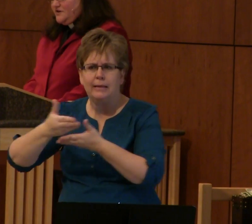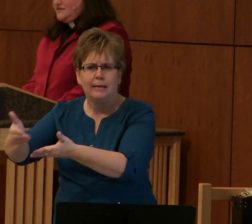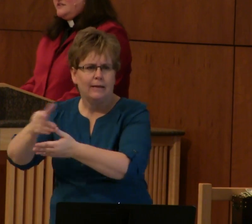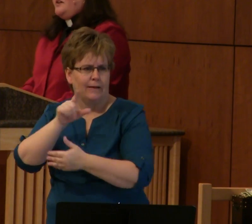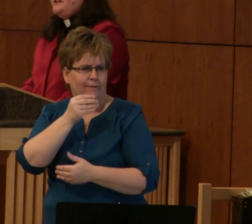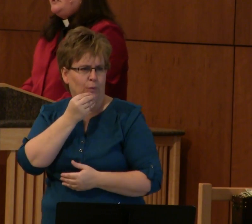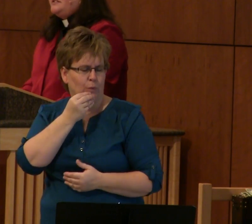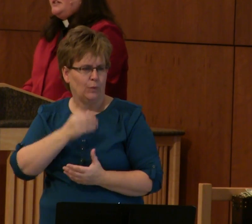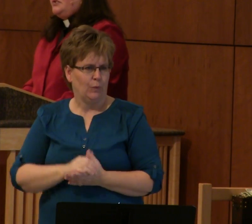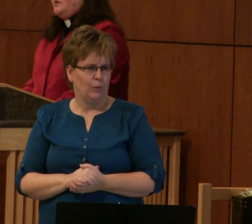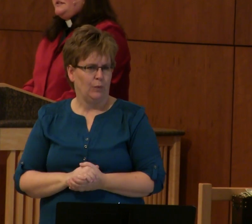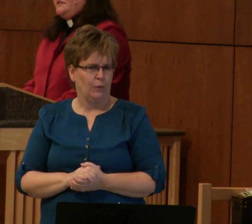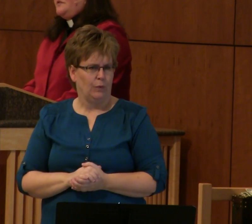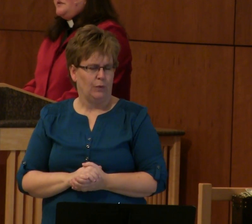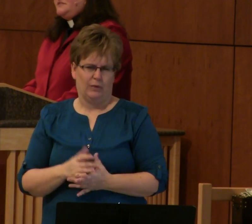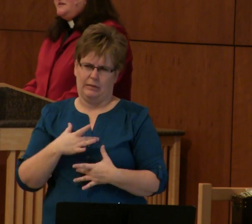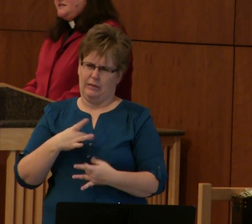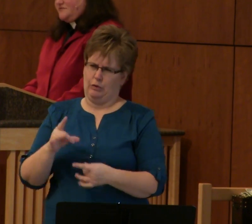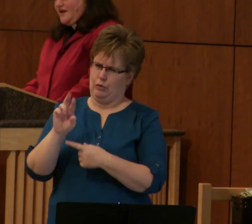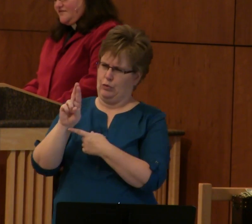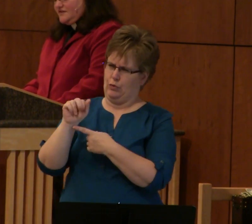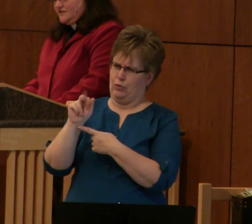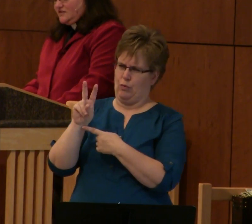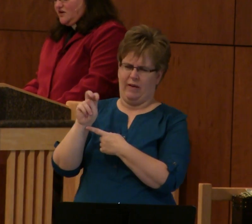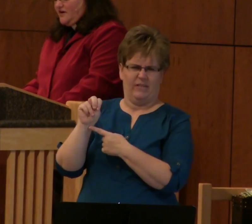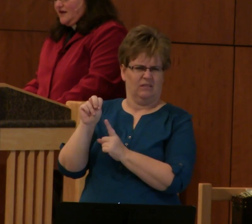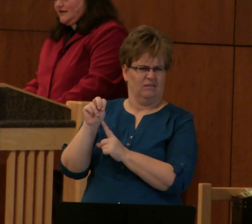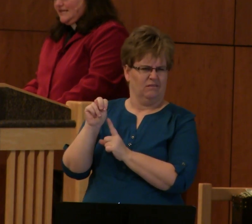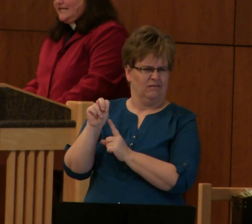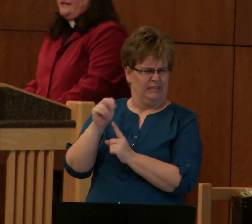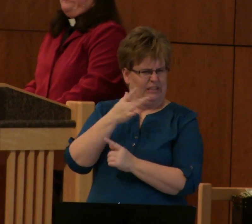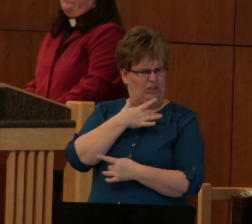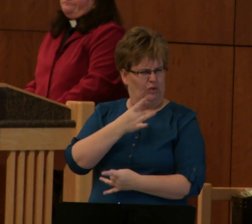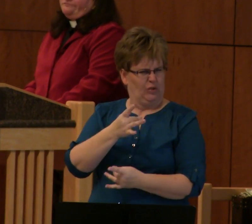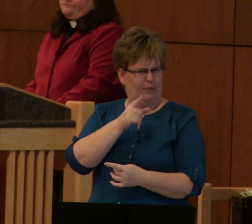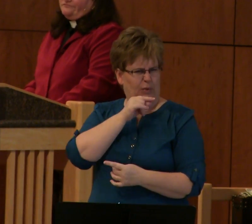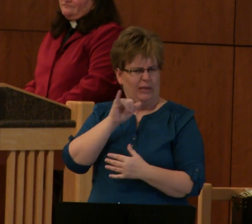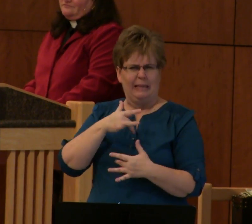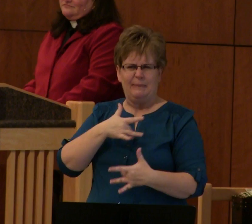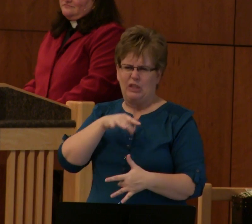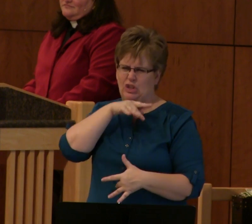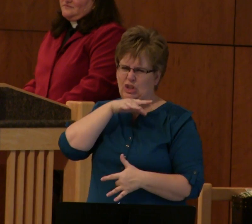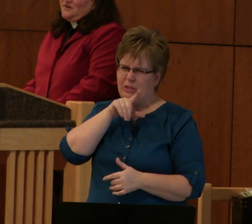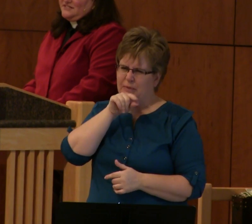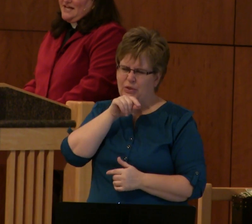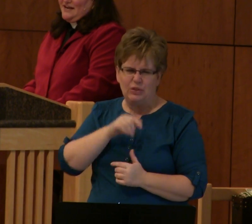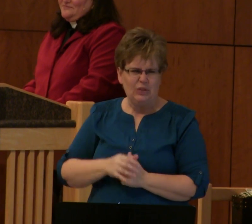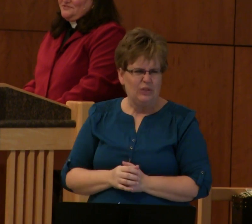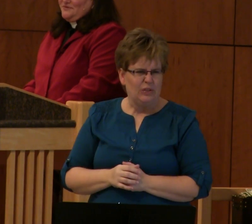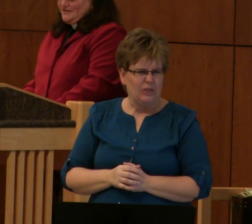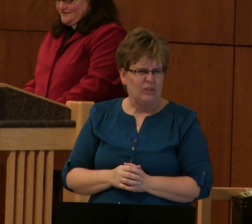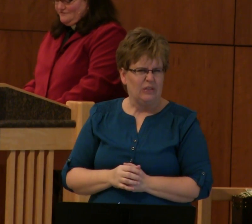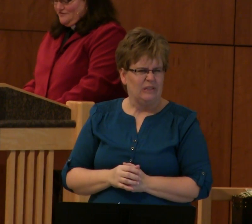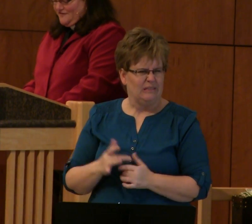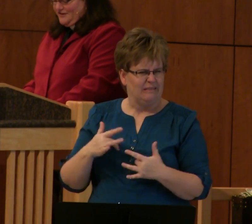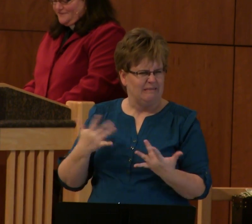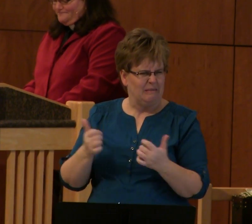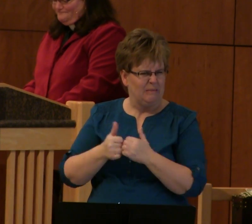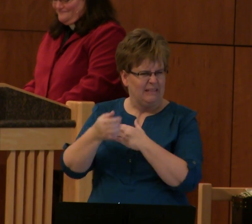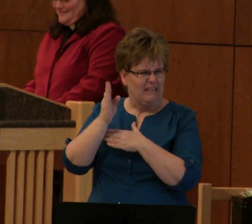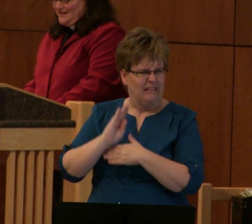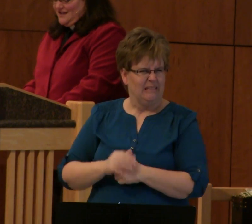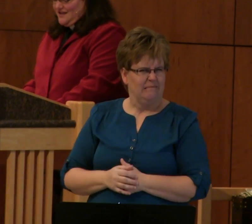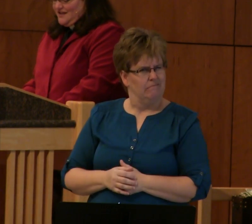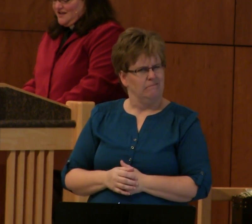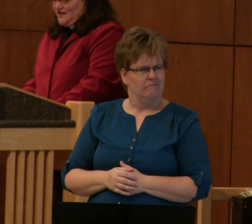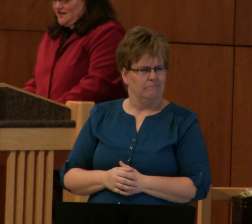These birds are an interesting choice, of course, because ravens are unclean. What is God up to here? Go figure.